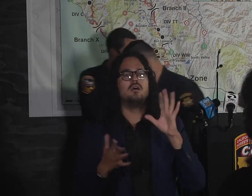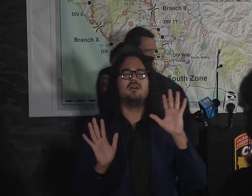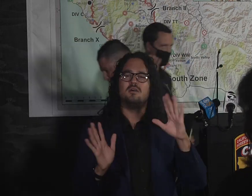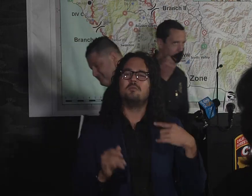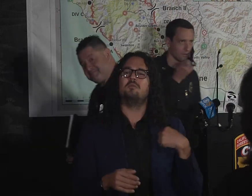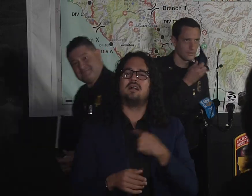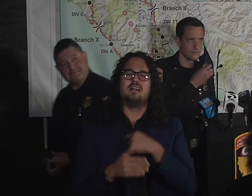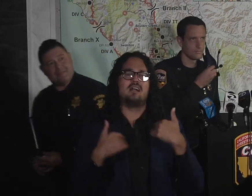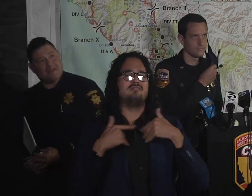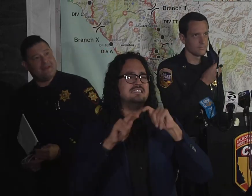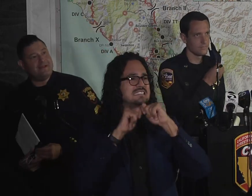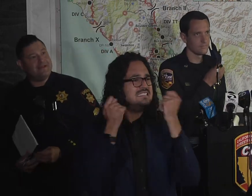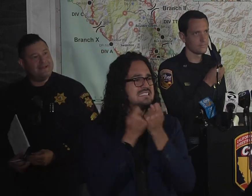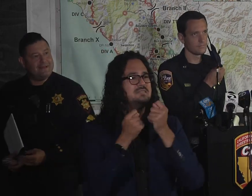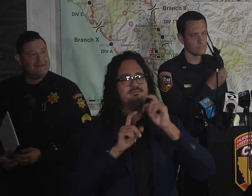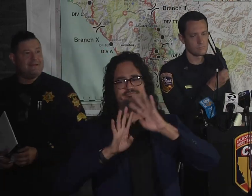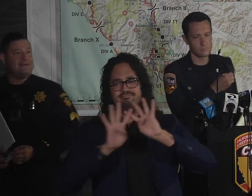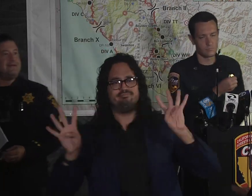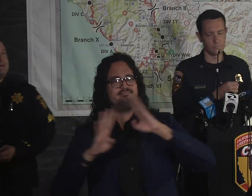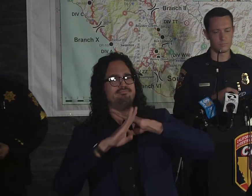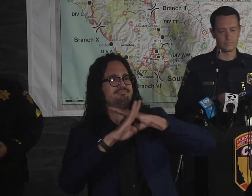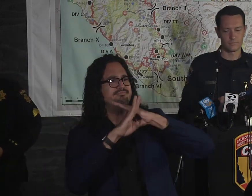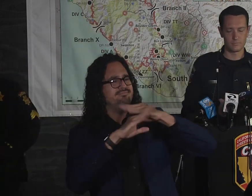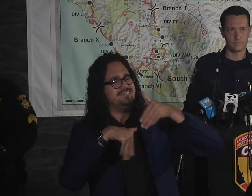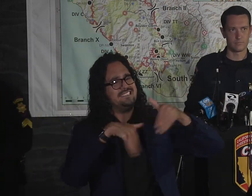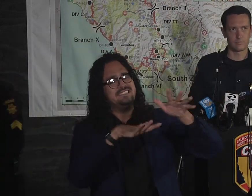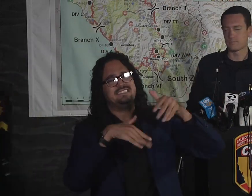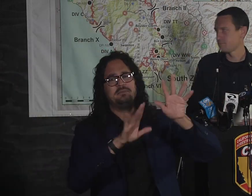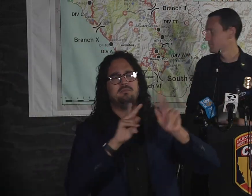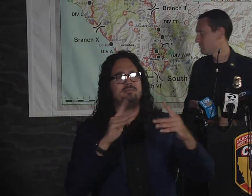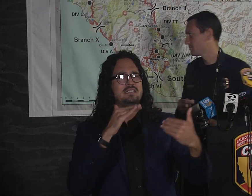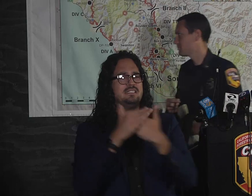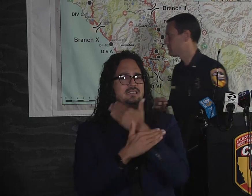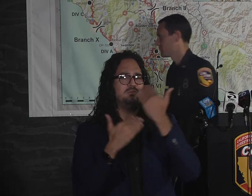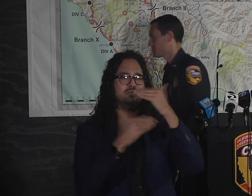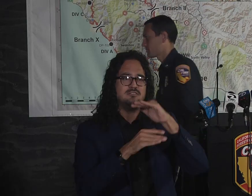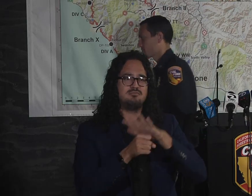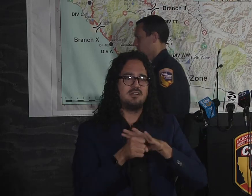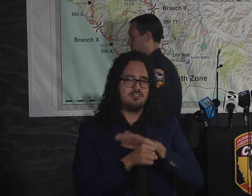Can you talk any more about the gentleman who was found in Davenport?